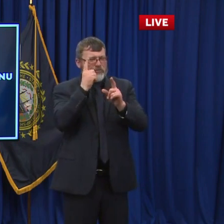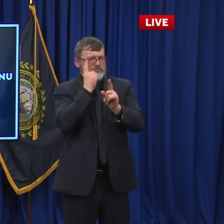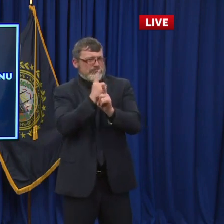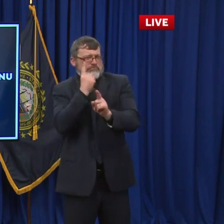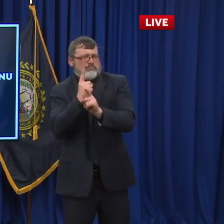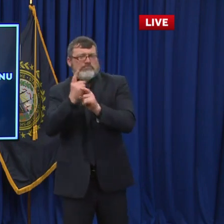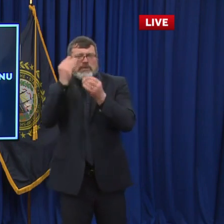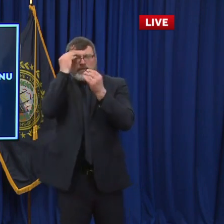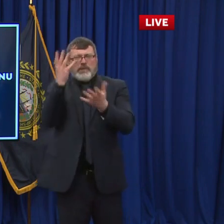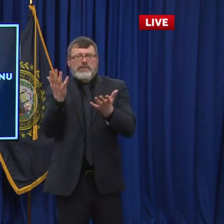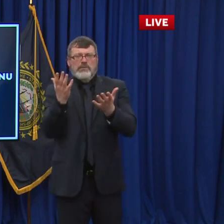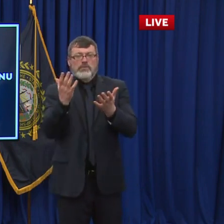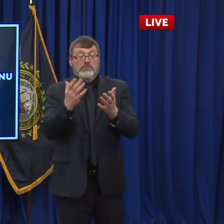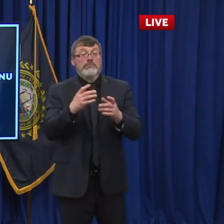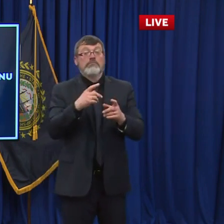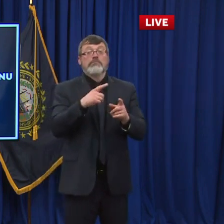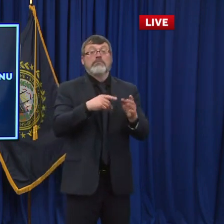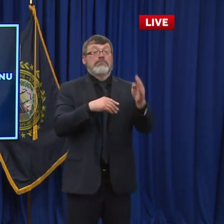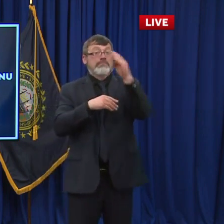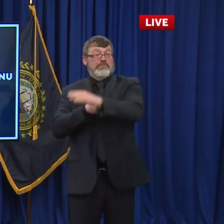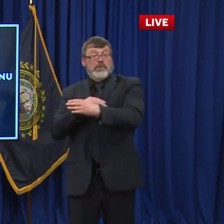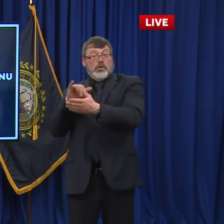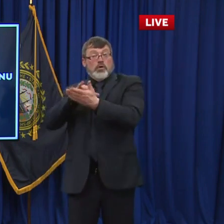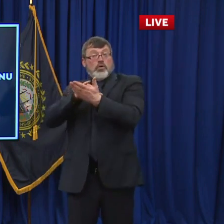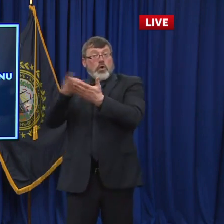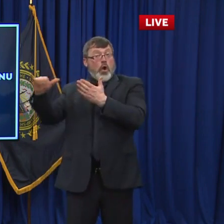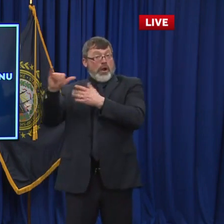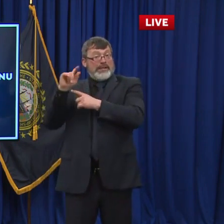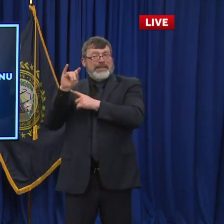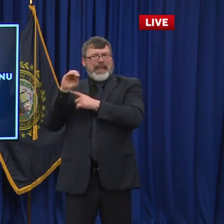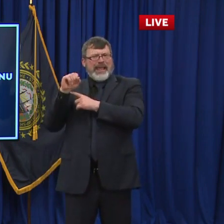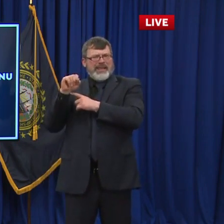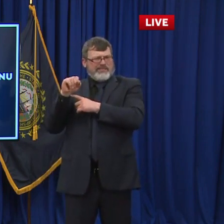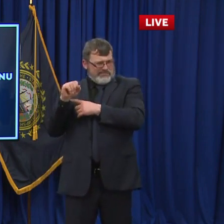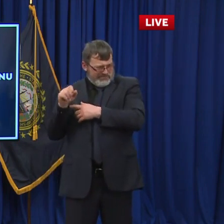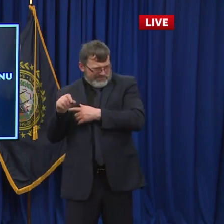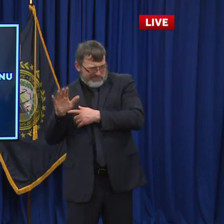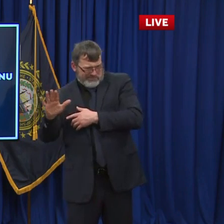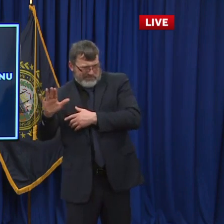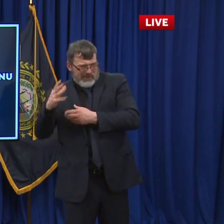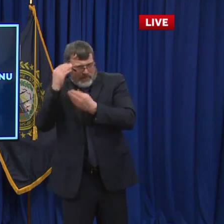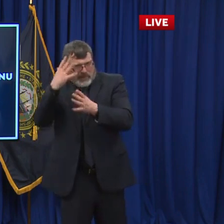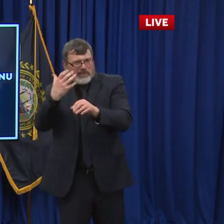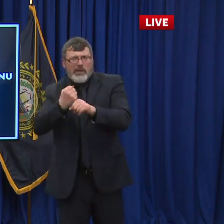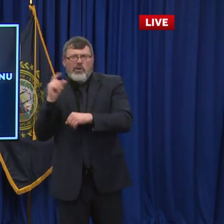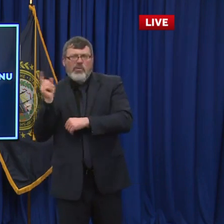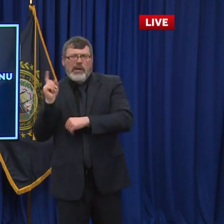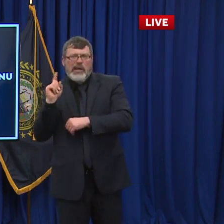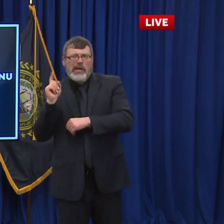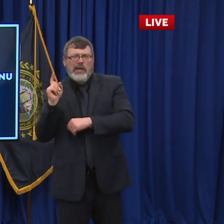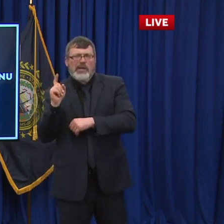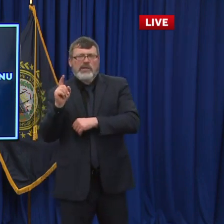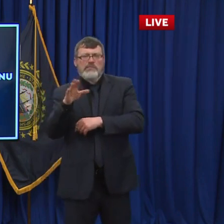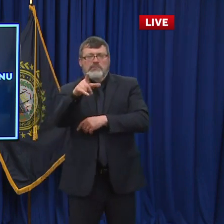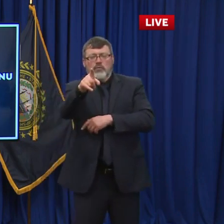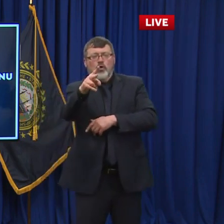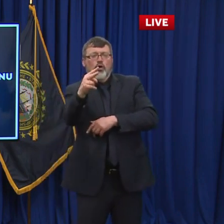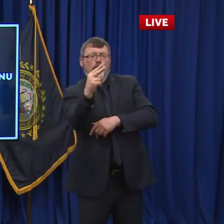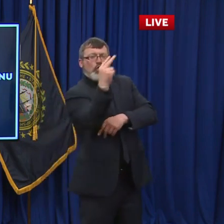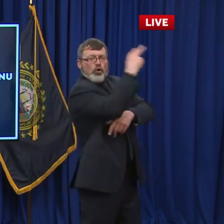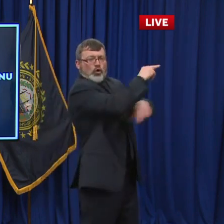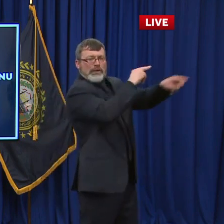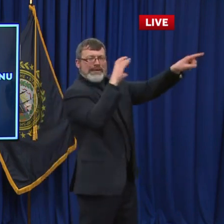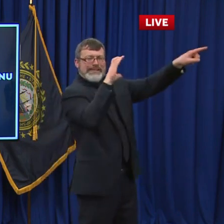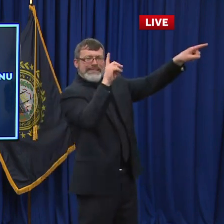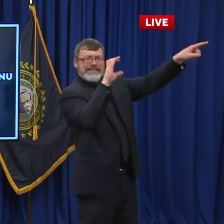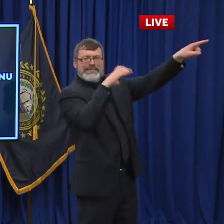If you go to the CDC website, we're around the national average, you know, we're ranked around 25th or something like that in terms of administration. That's about where we are. So I don't I can't